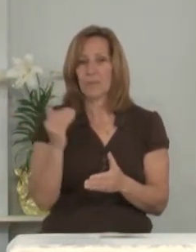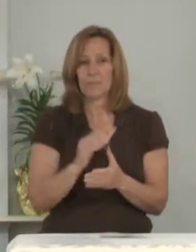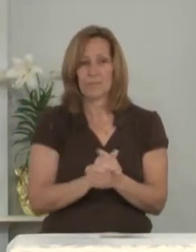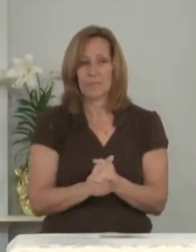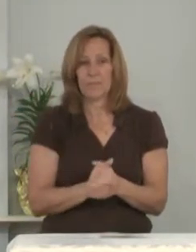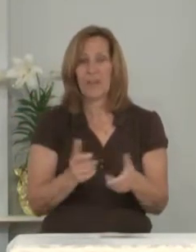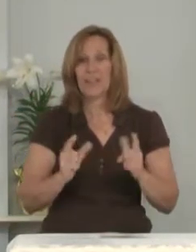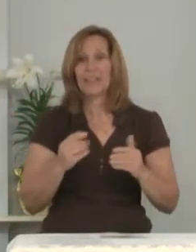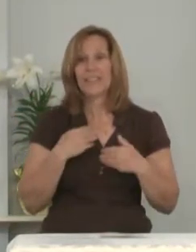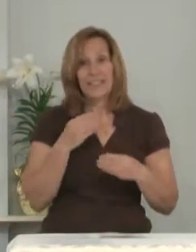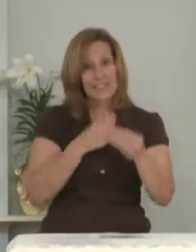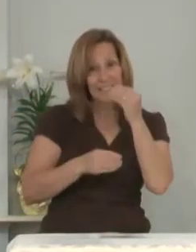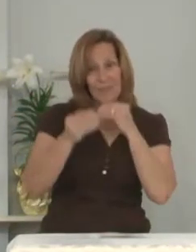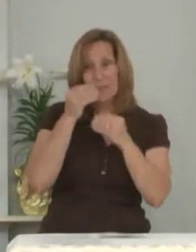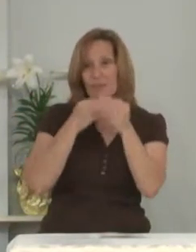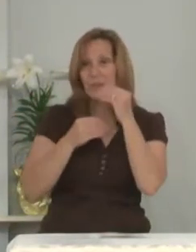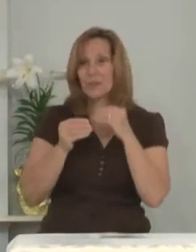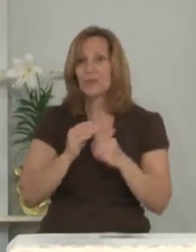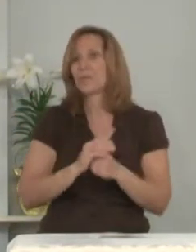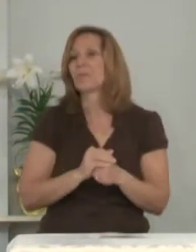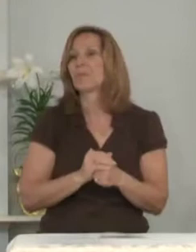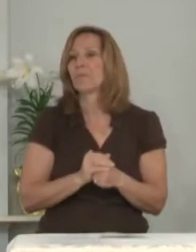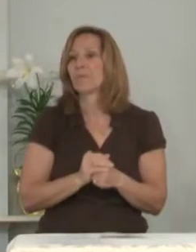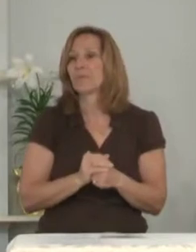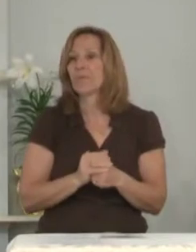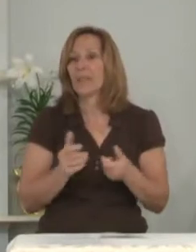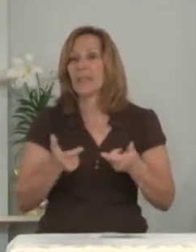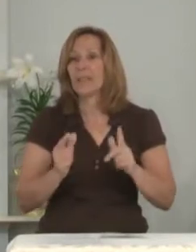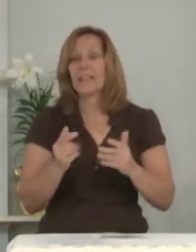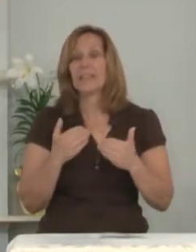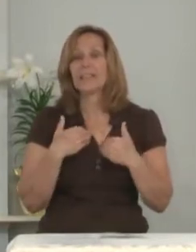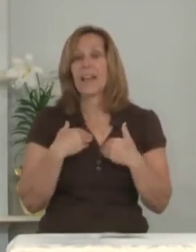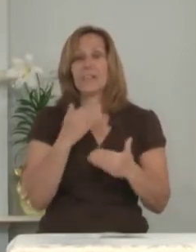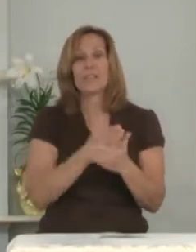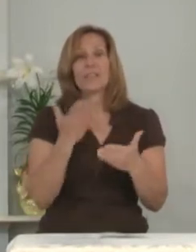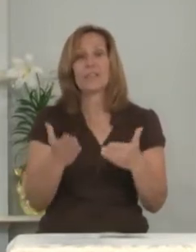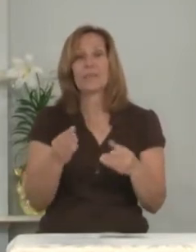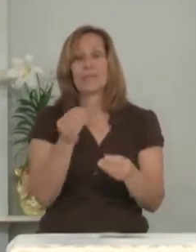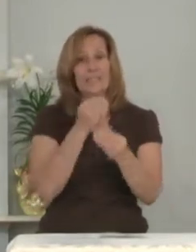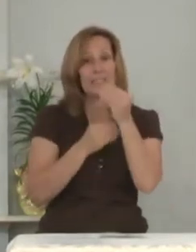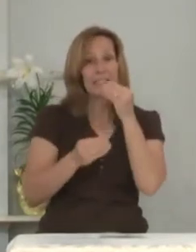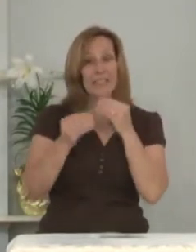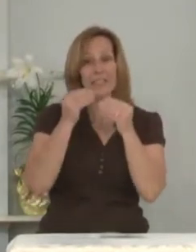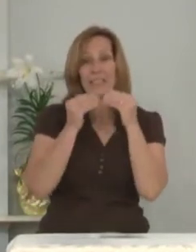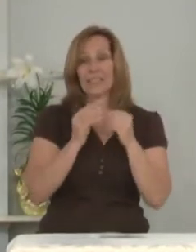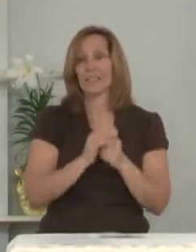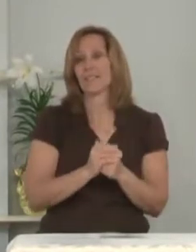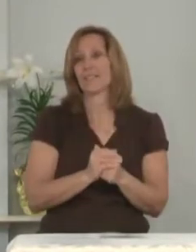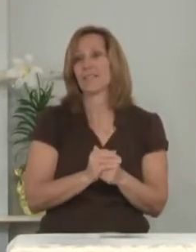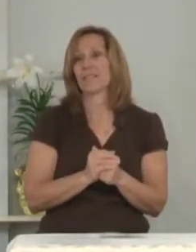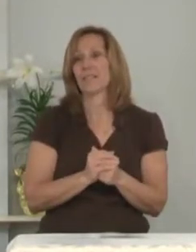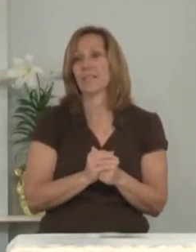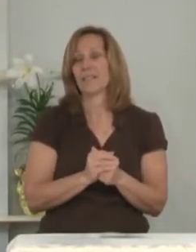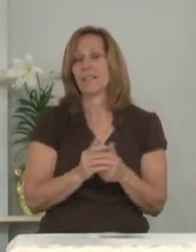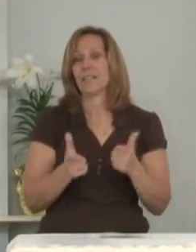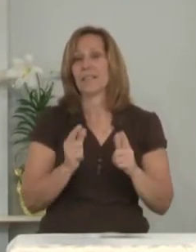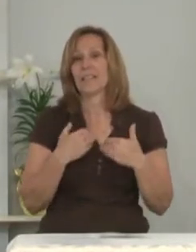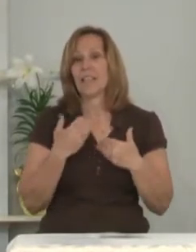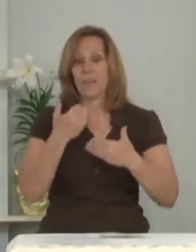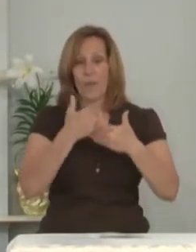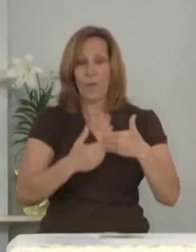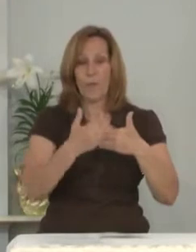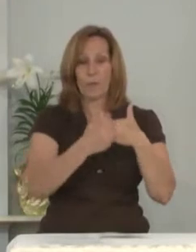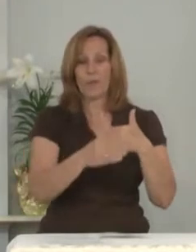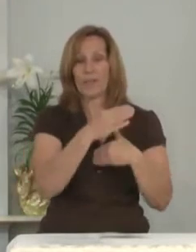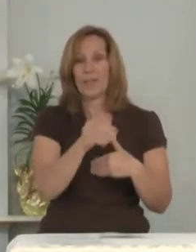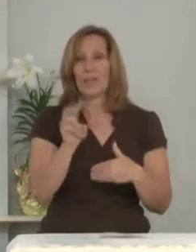Let's have a meal. Let's have something to eat. Let's have the bread